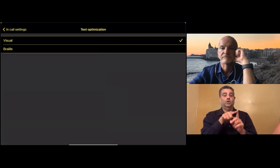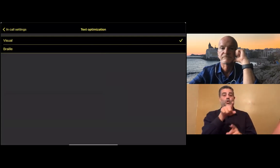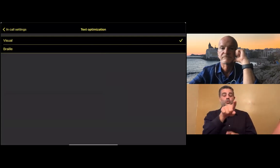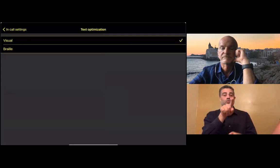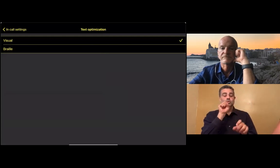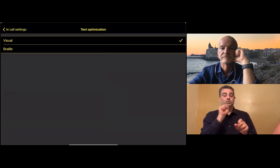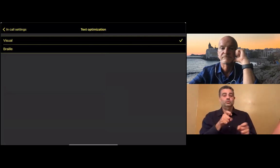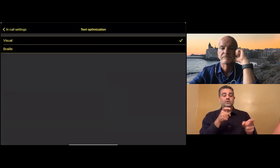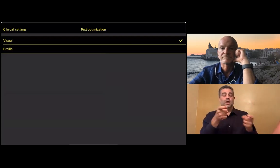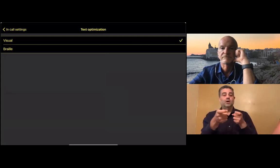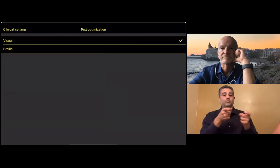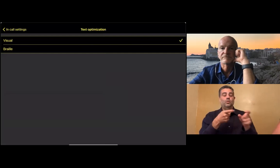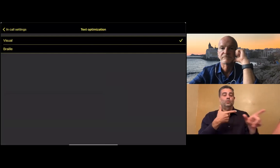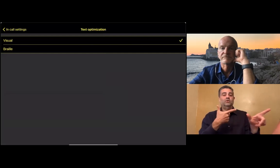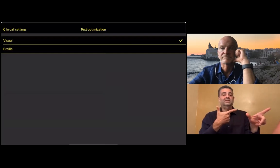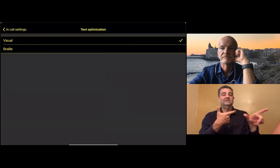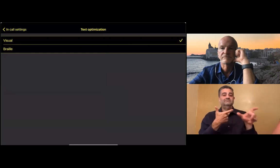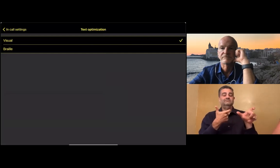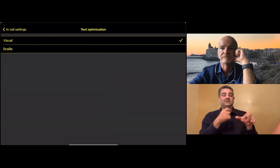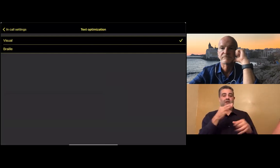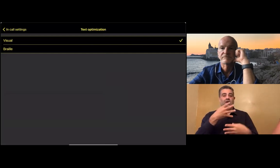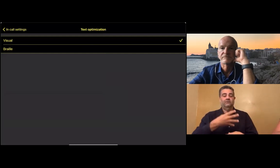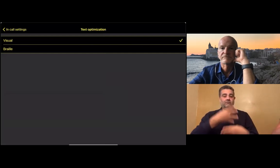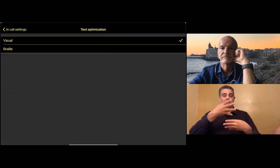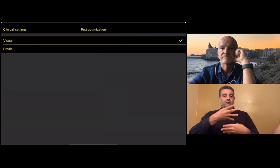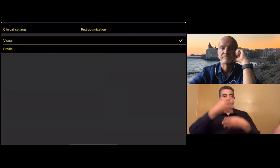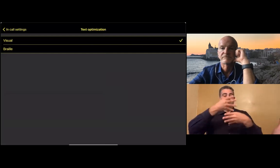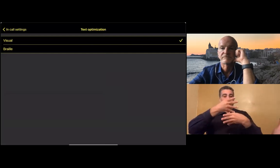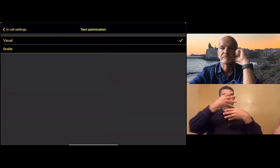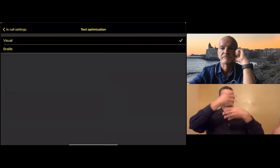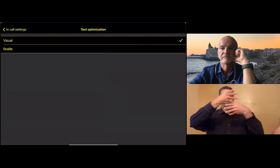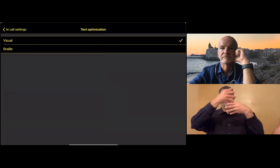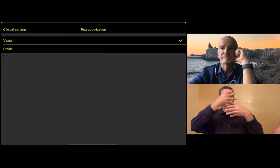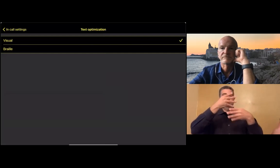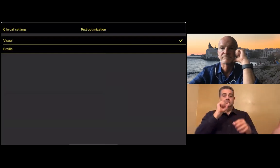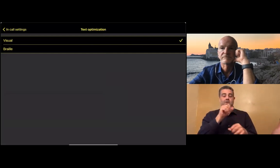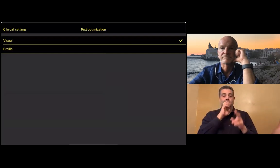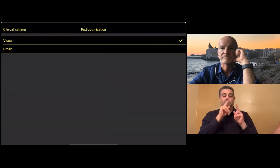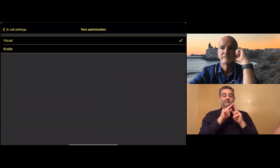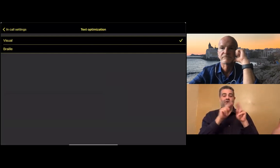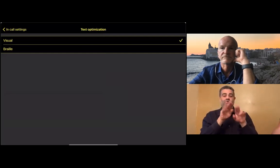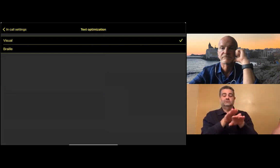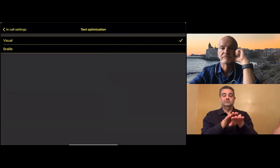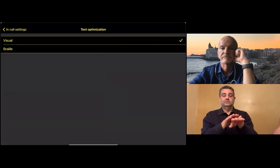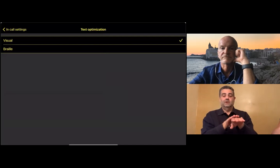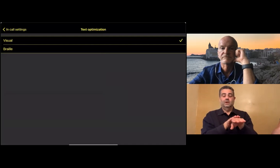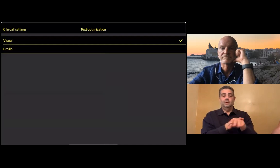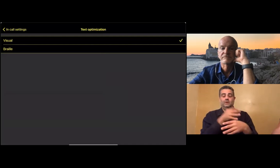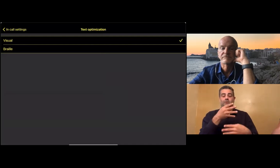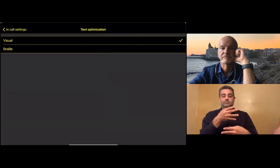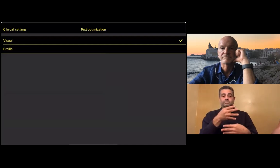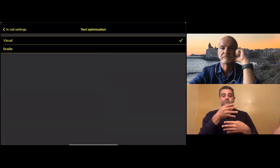However, when you're in visual mode, you can't control the speed that the text is coming in.